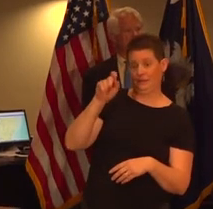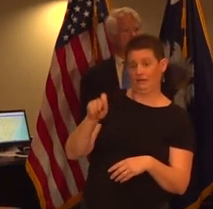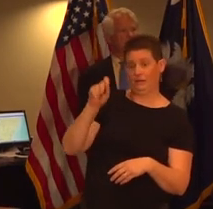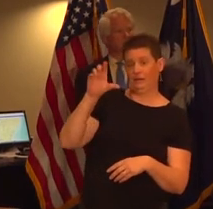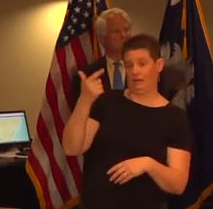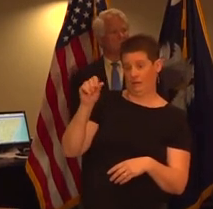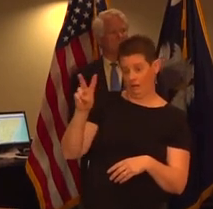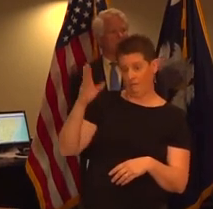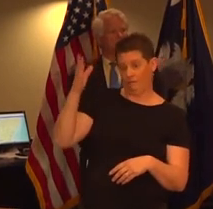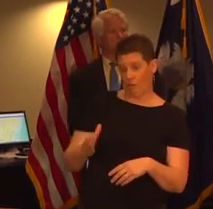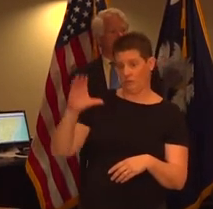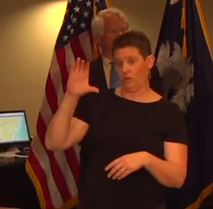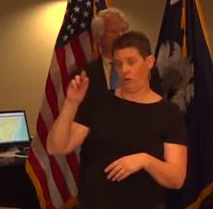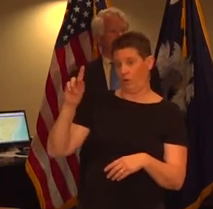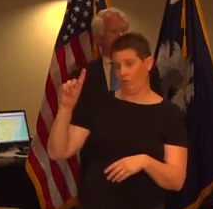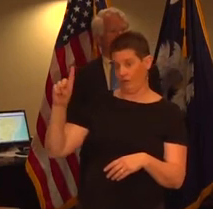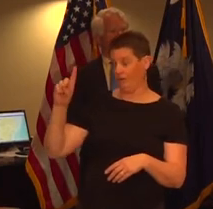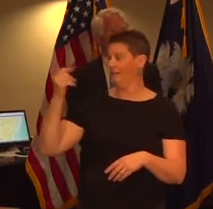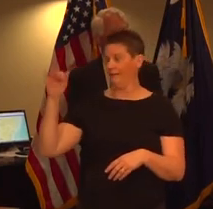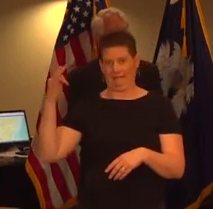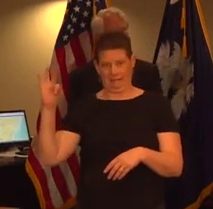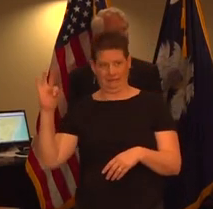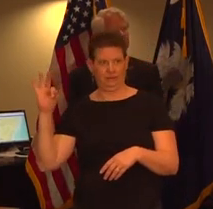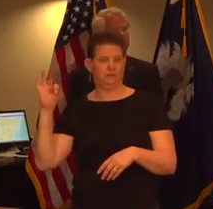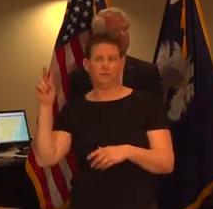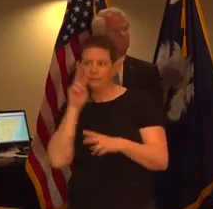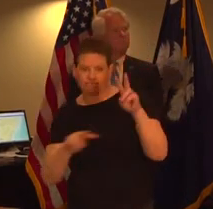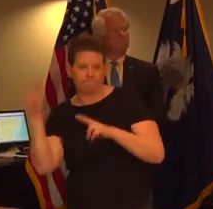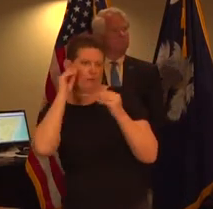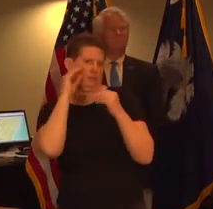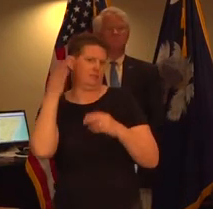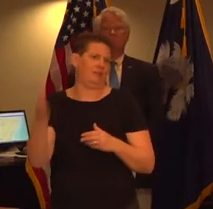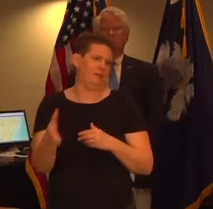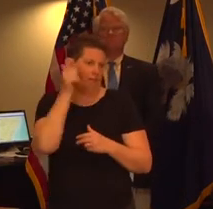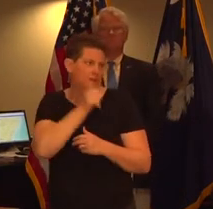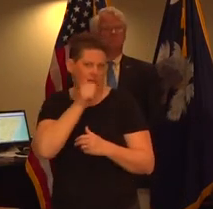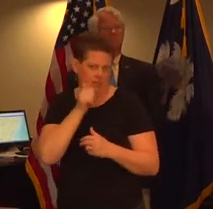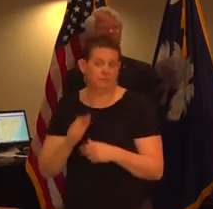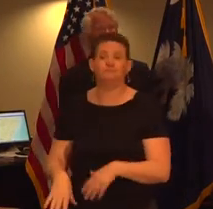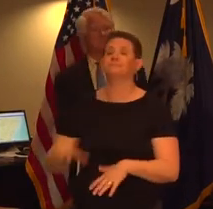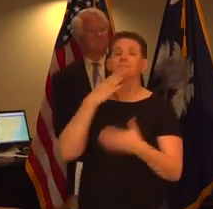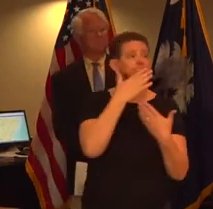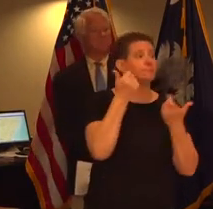slash COVID-19 thank you and i'm happy to address any questions you any questions dr bell